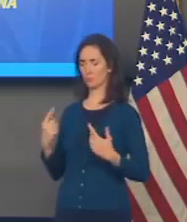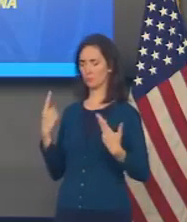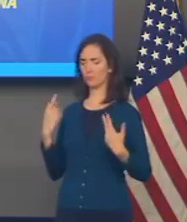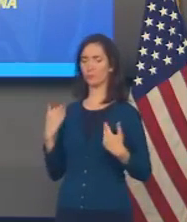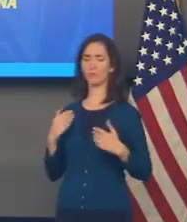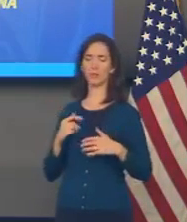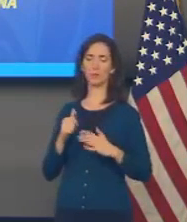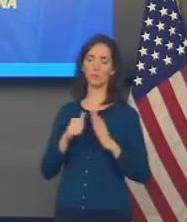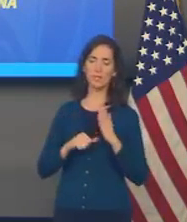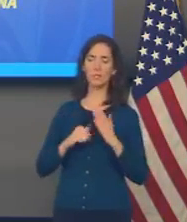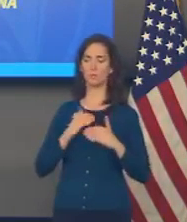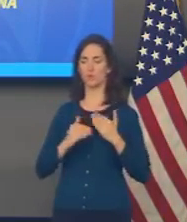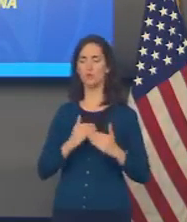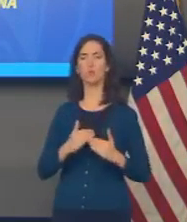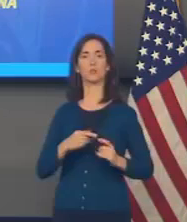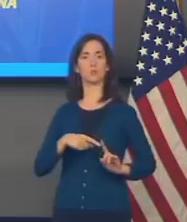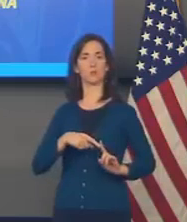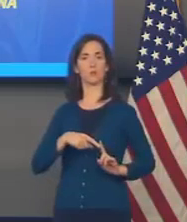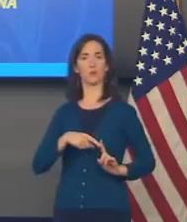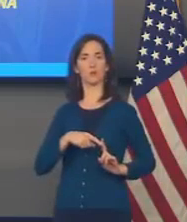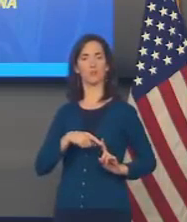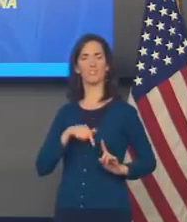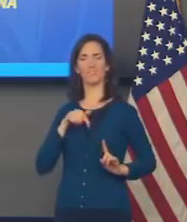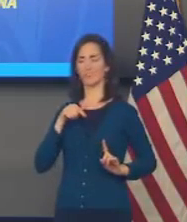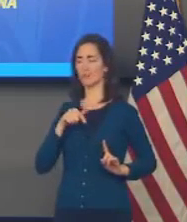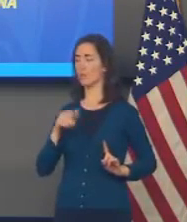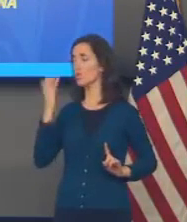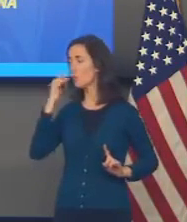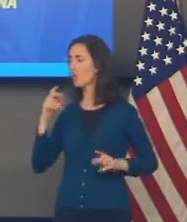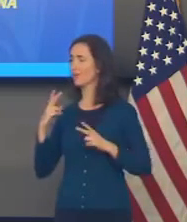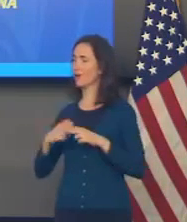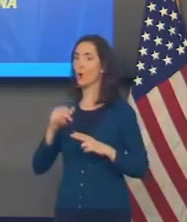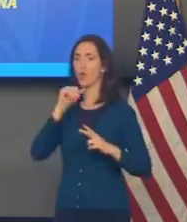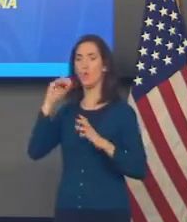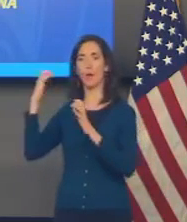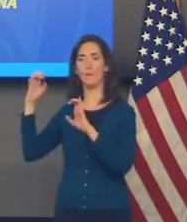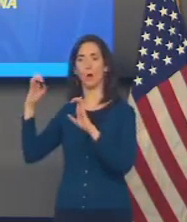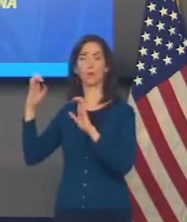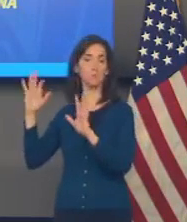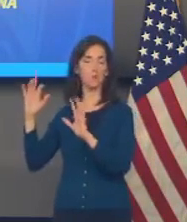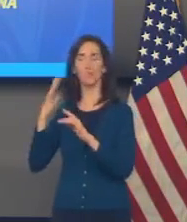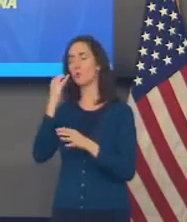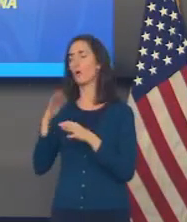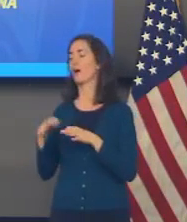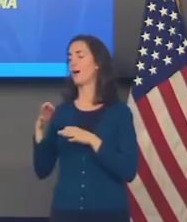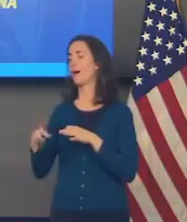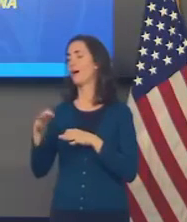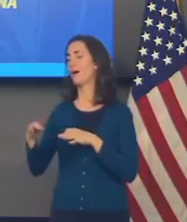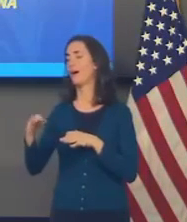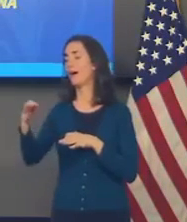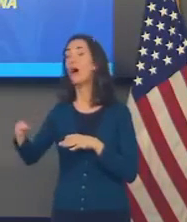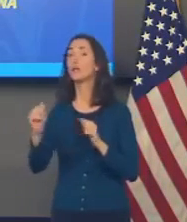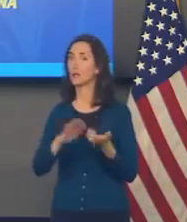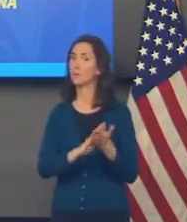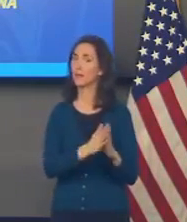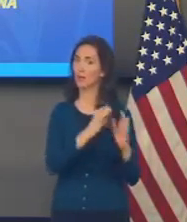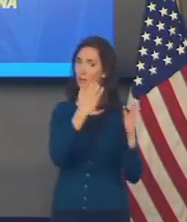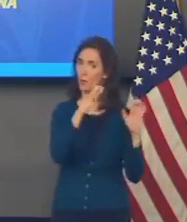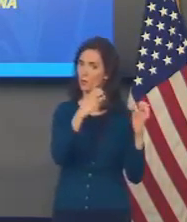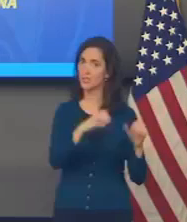only non-emergent for so long. If you put them off long enough, they become emergent procedures. And for someone who is